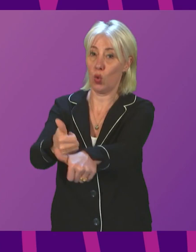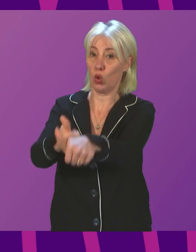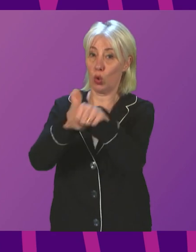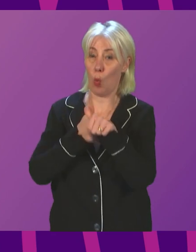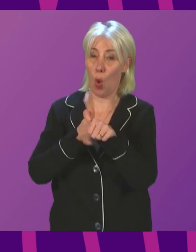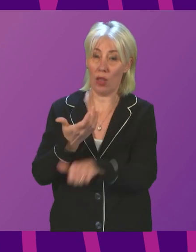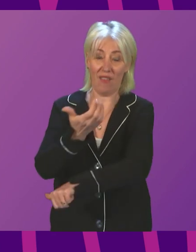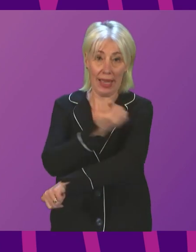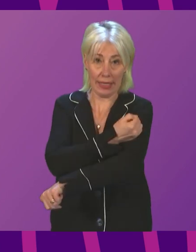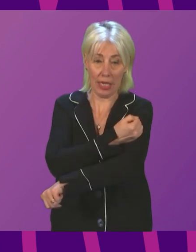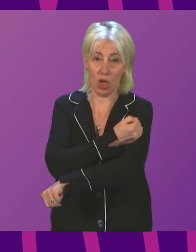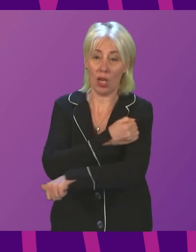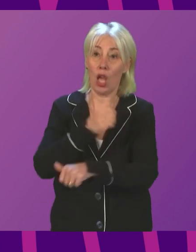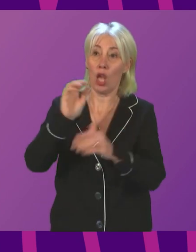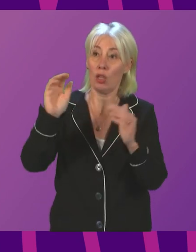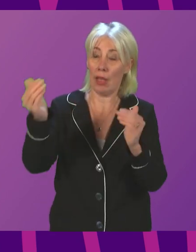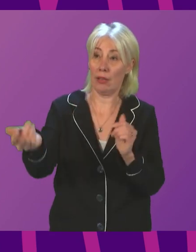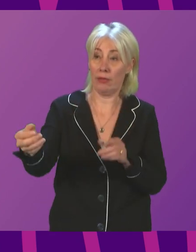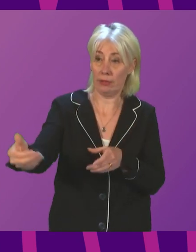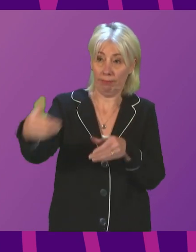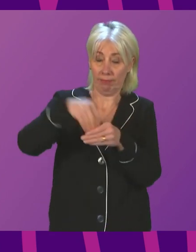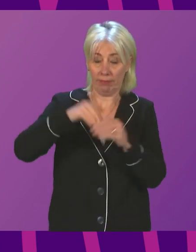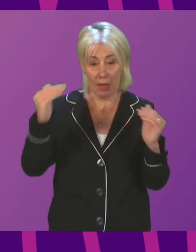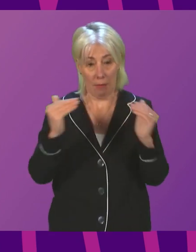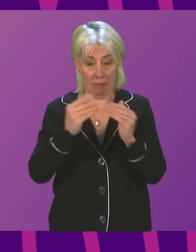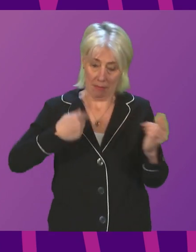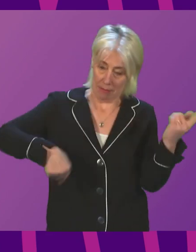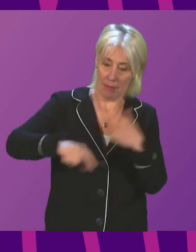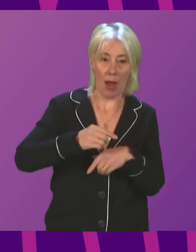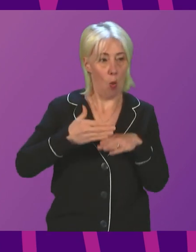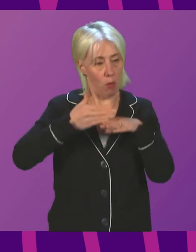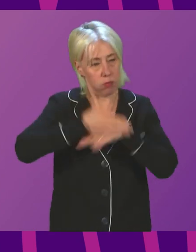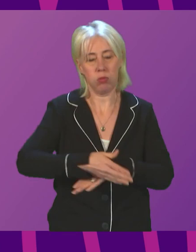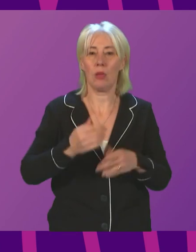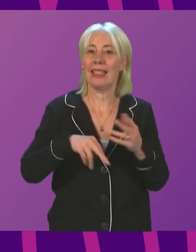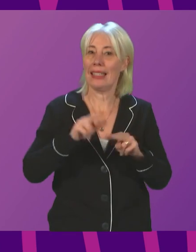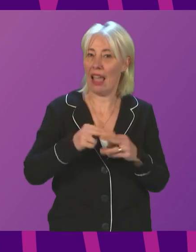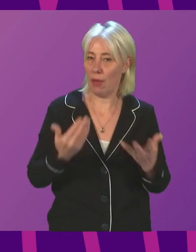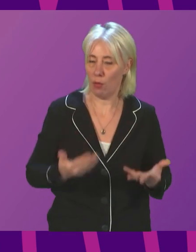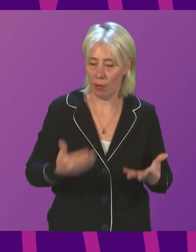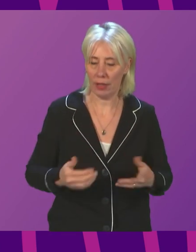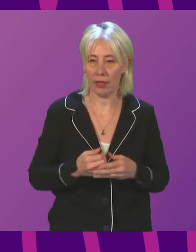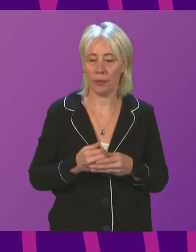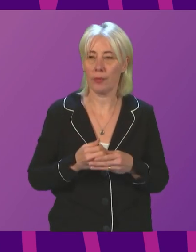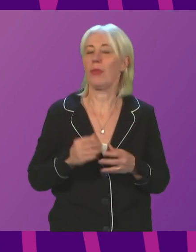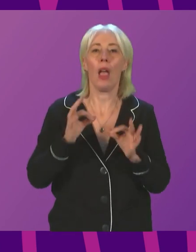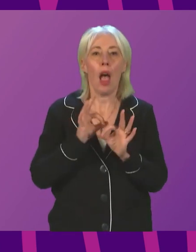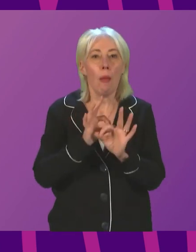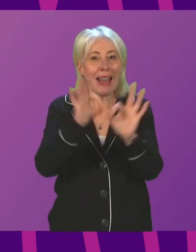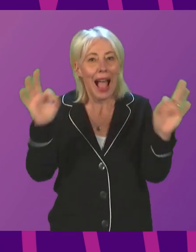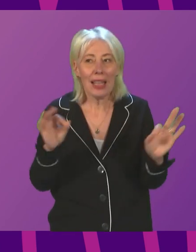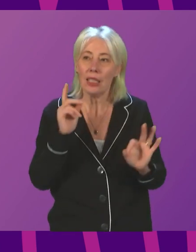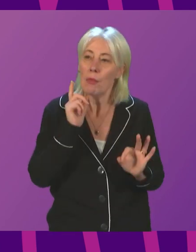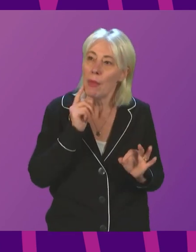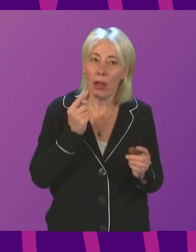effort by complementing our existing workforce. We have asked the people of Scotland to help us deliver the vaccination programme